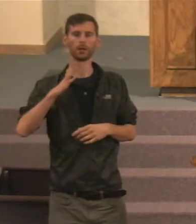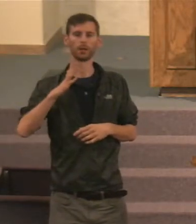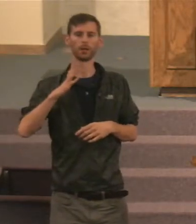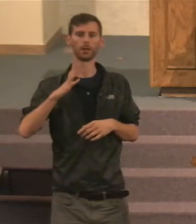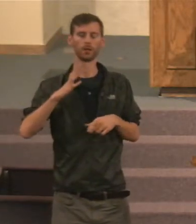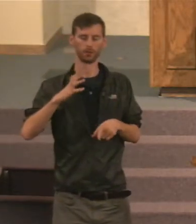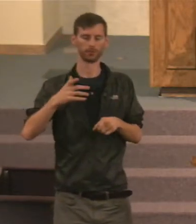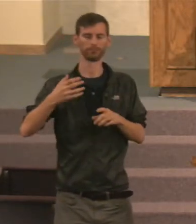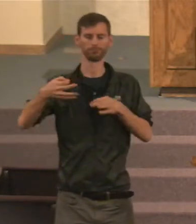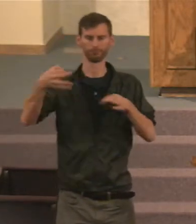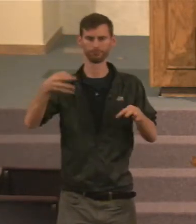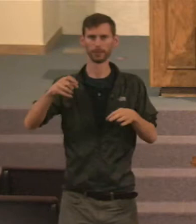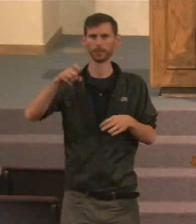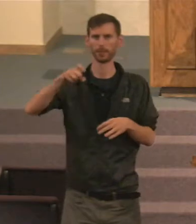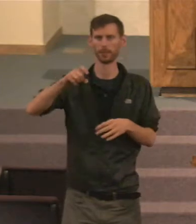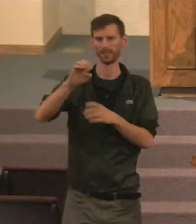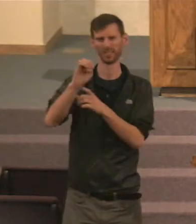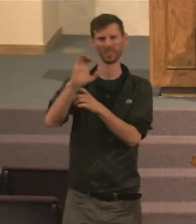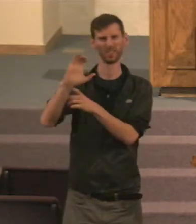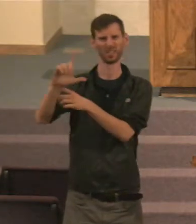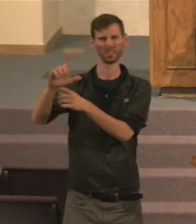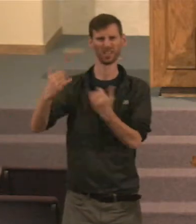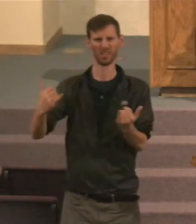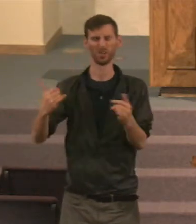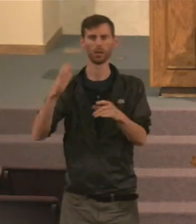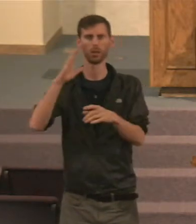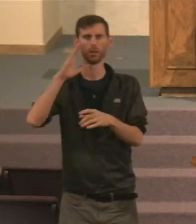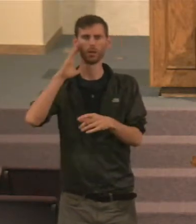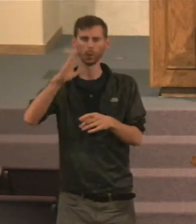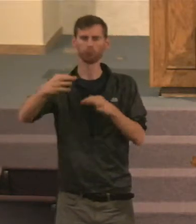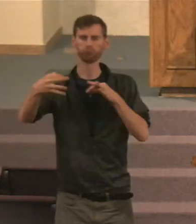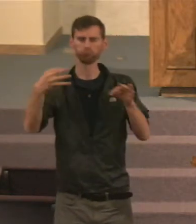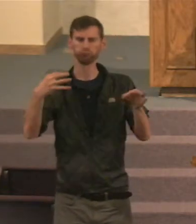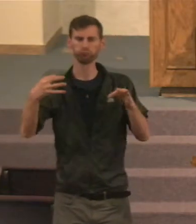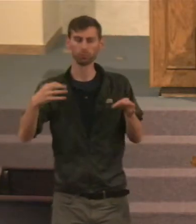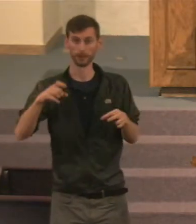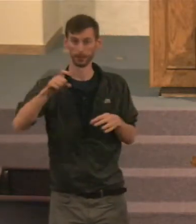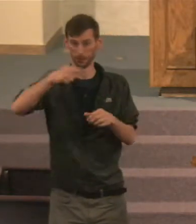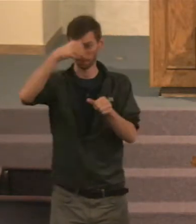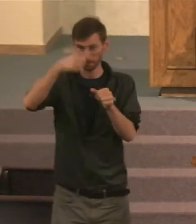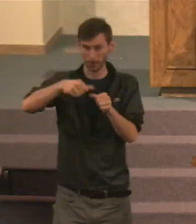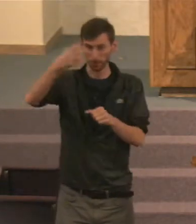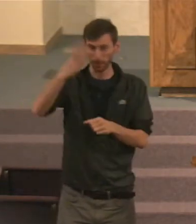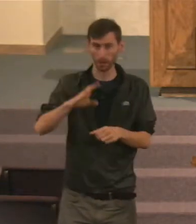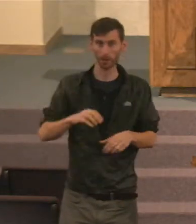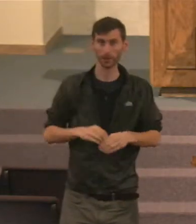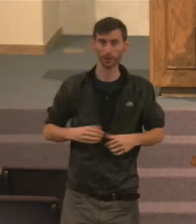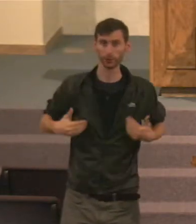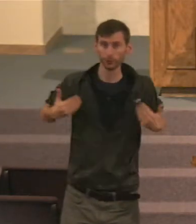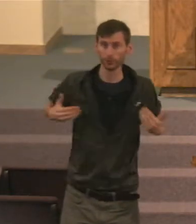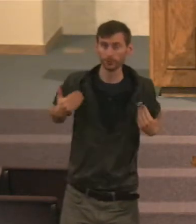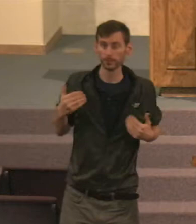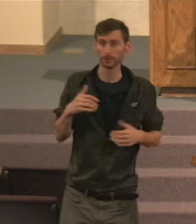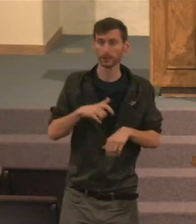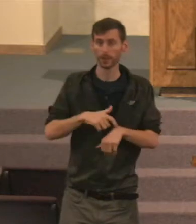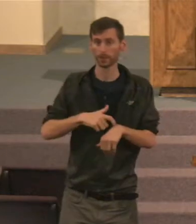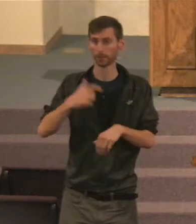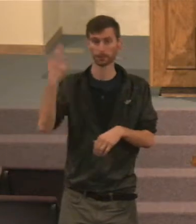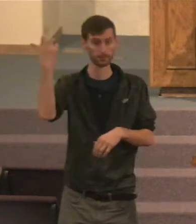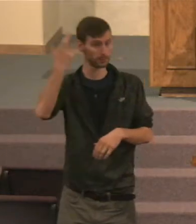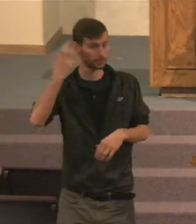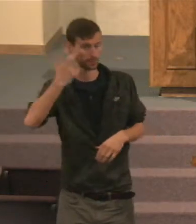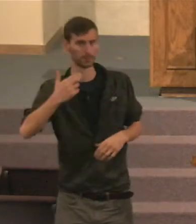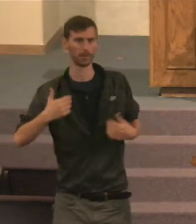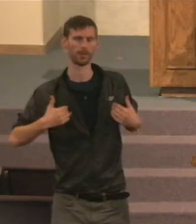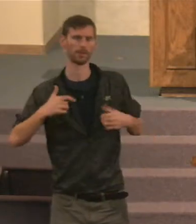remember God, In the days of our youth, He's talked about that. And the reason why, Is because there's that time, Of judgment coming.